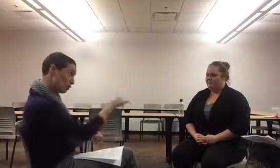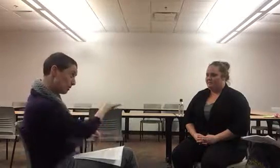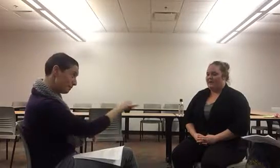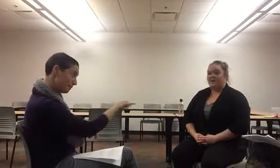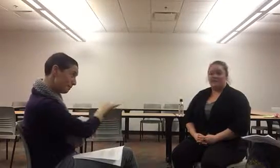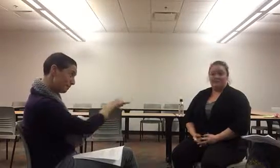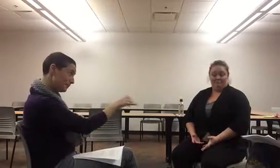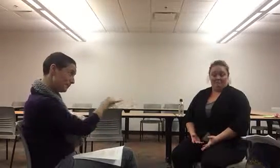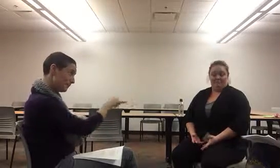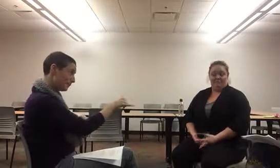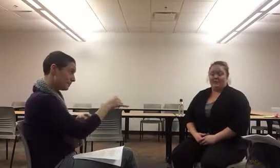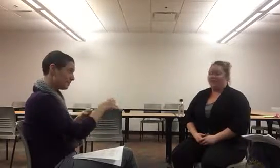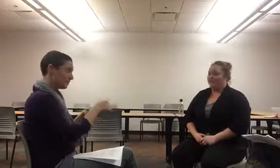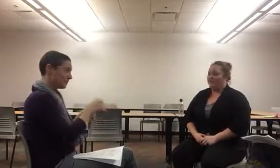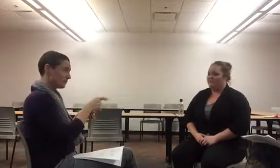And they're... They're a writer like you.